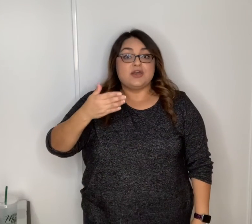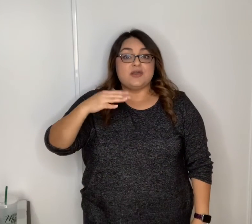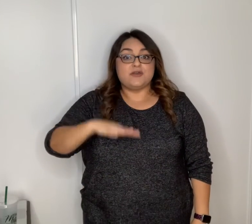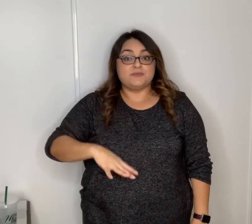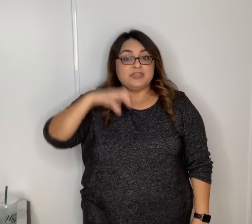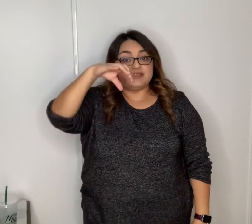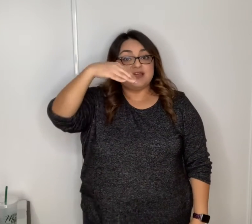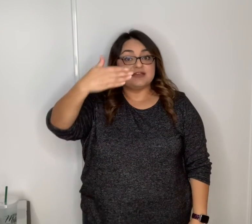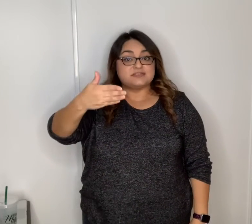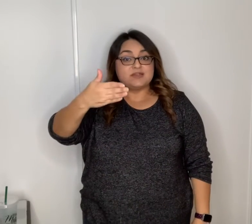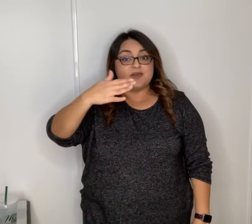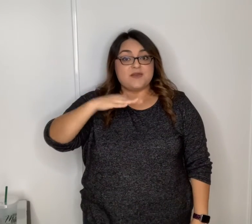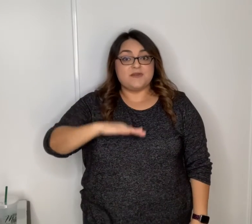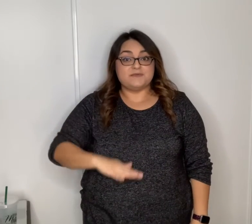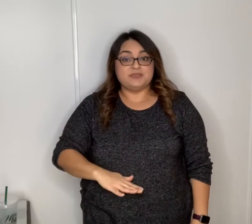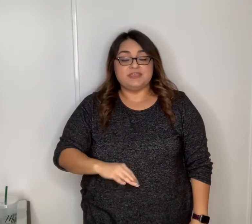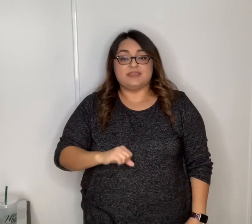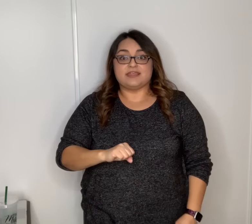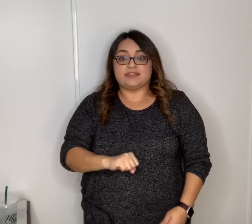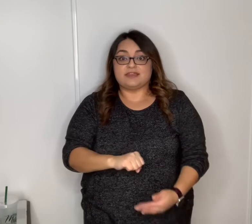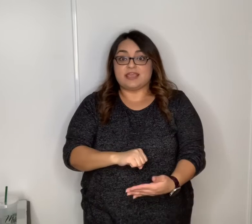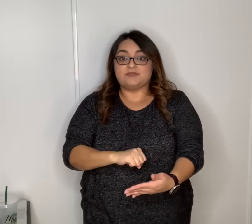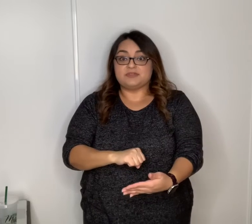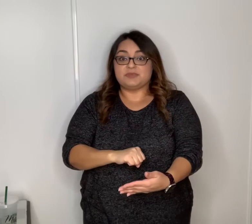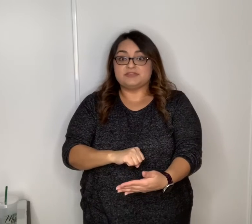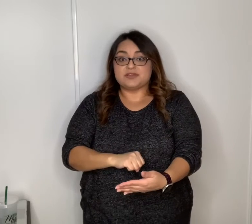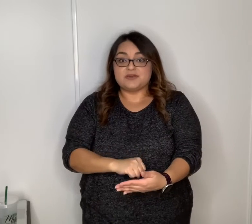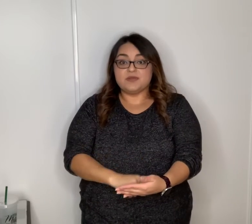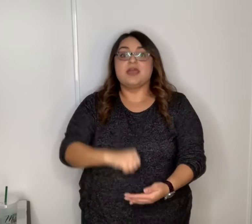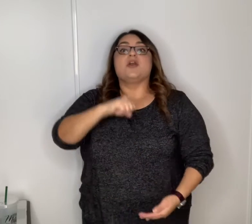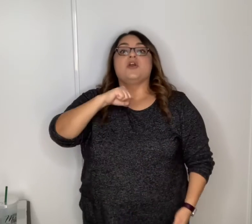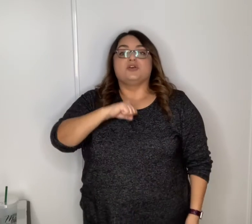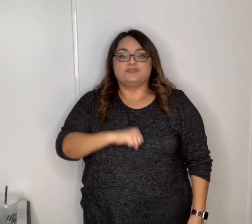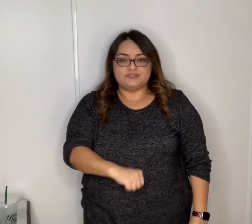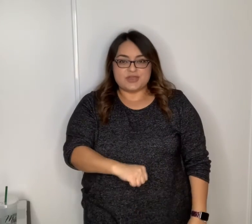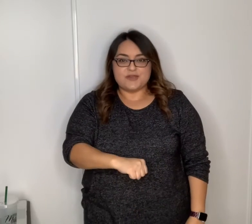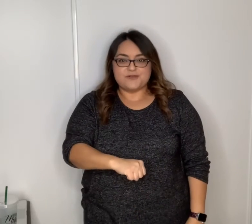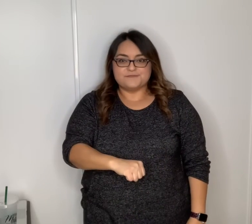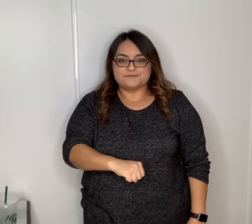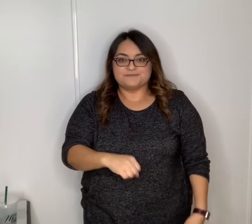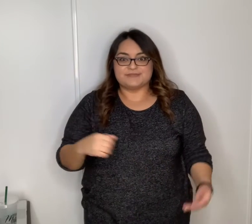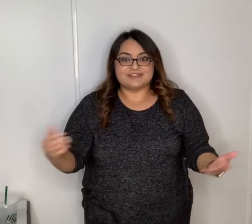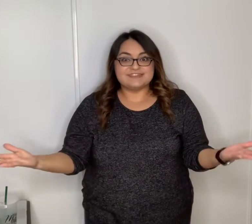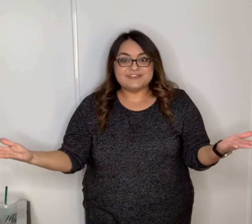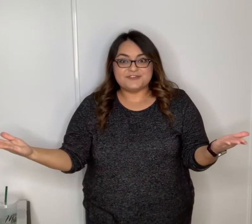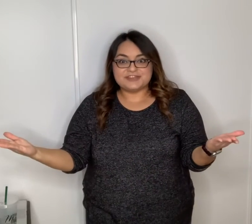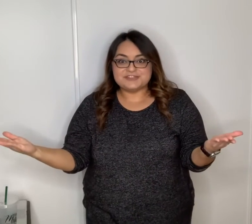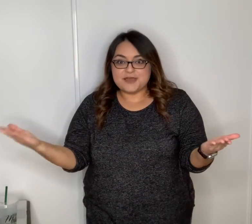me la so me and then end with the dough dough that's it great job